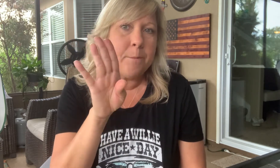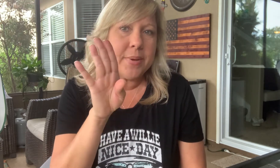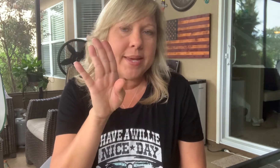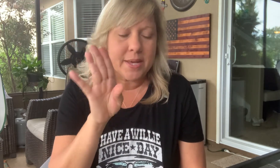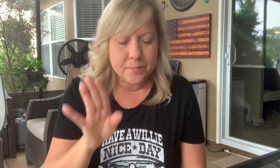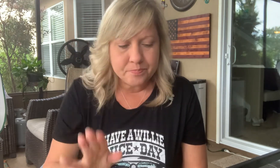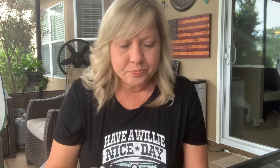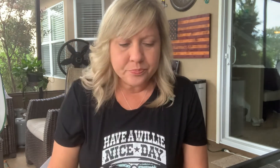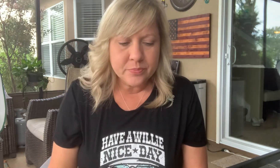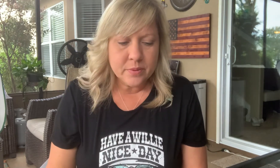bee. Bee.